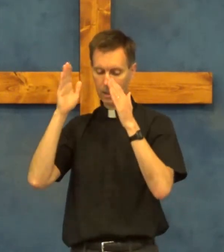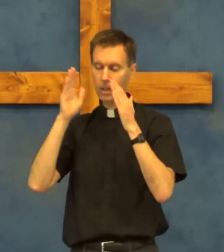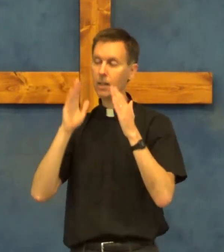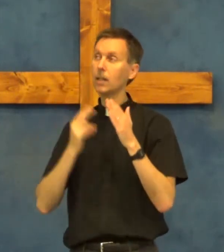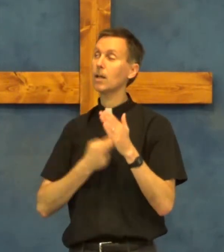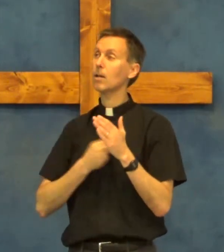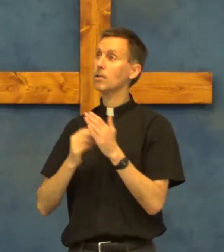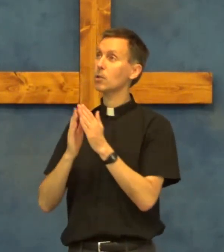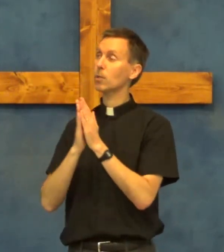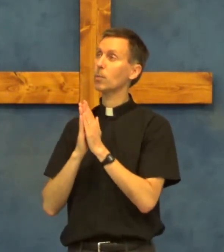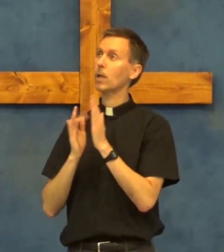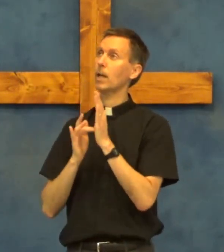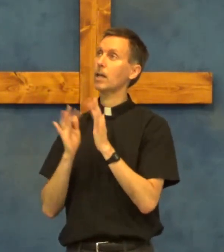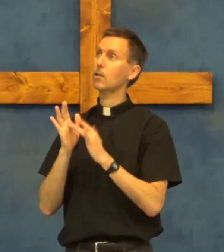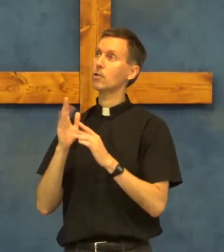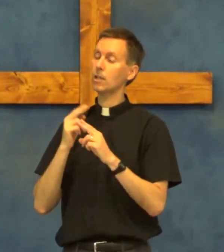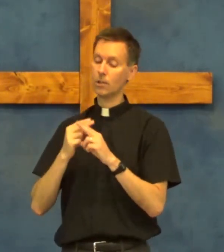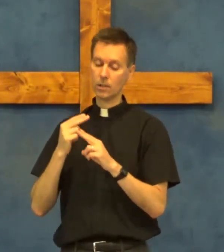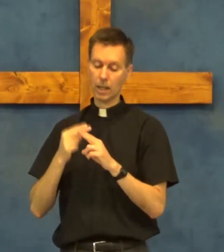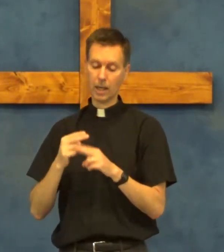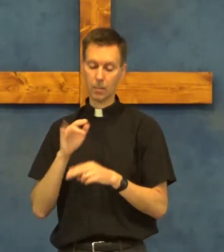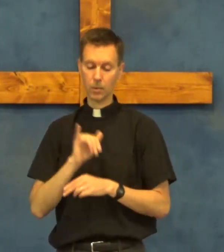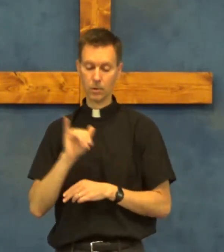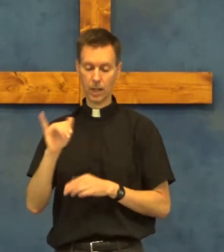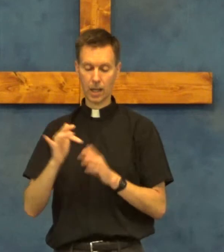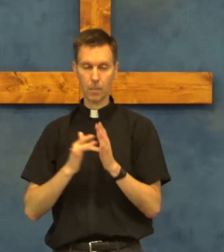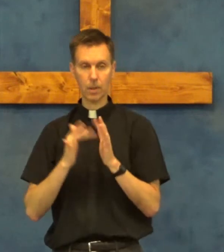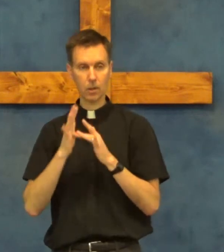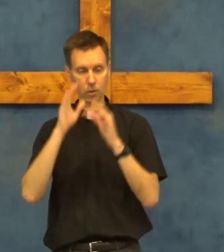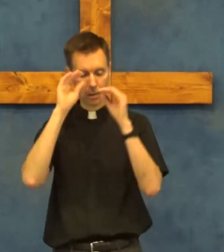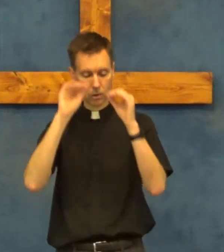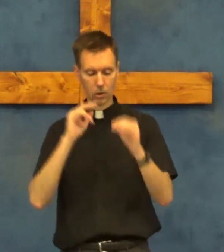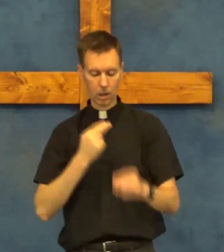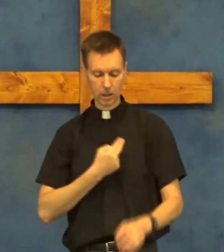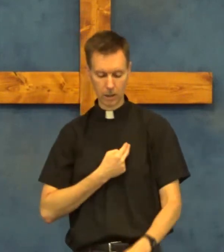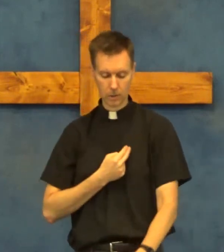hear us as we pray in Jesus name the same as Jesus taught us